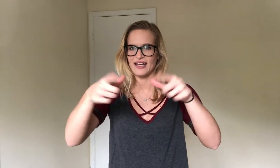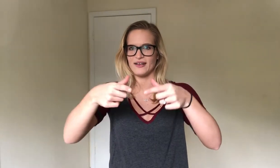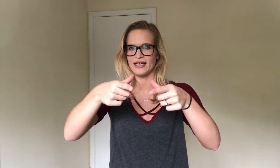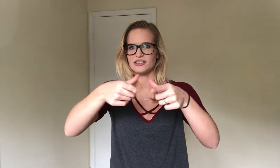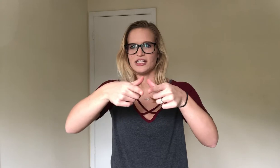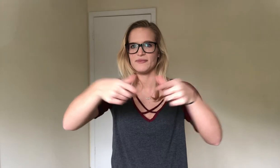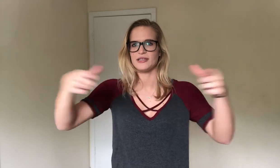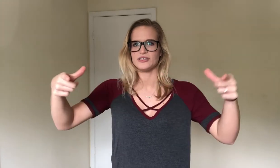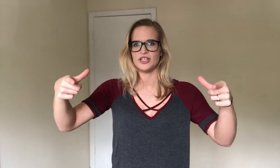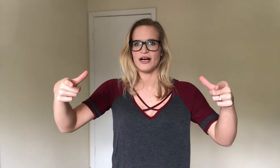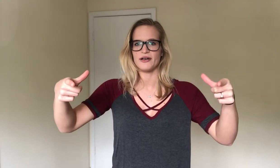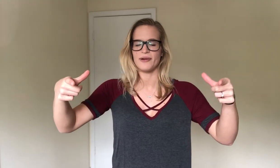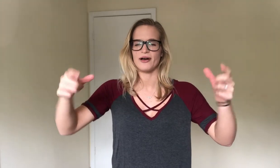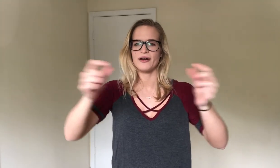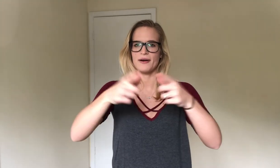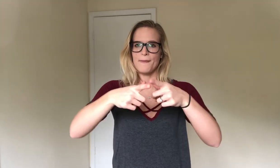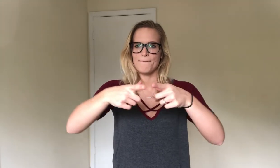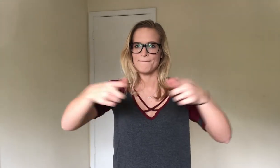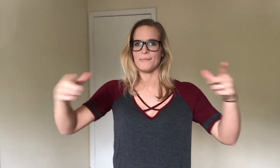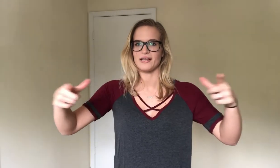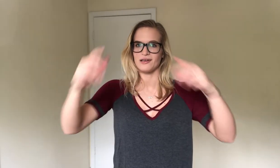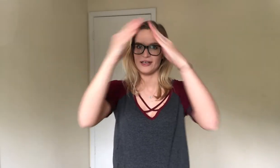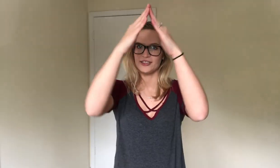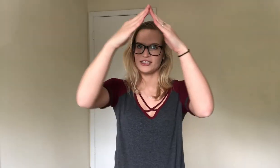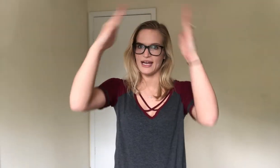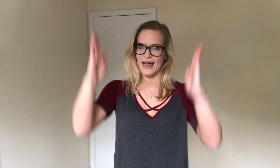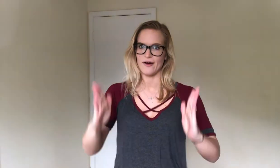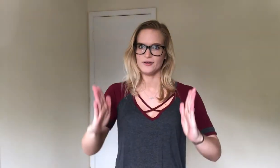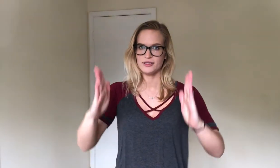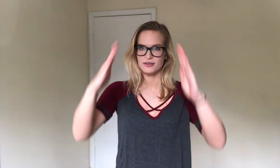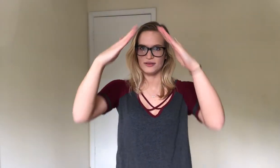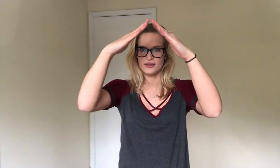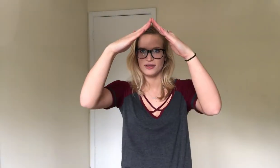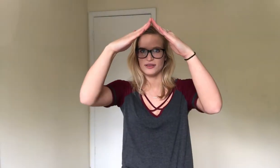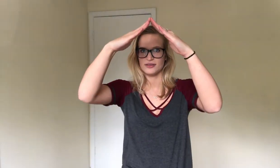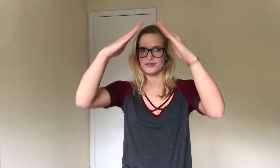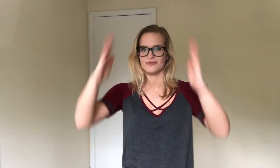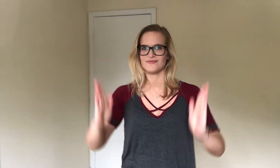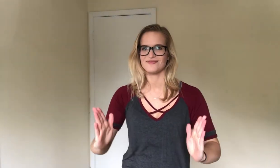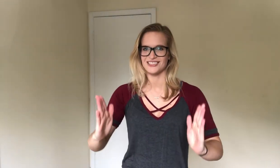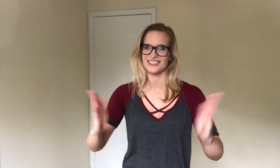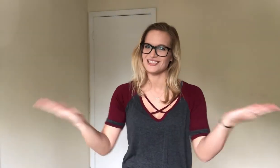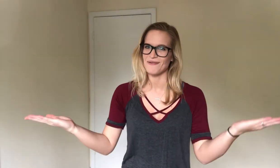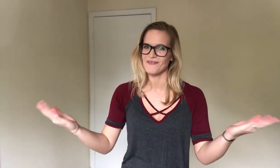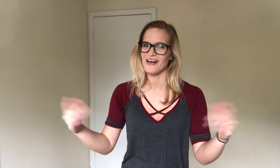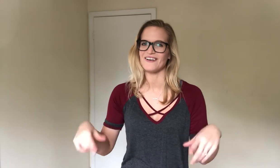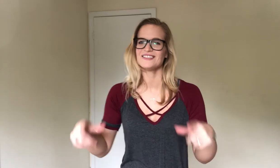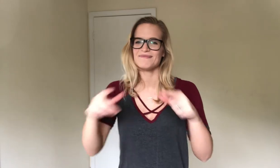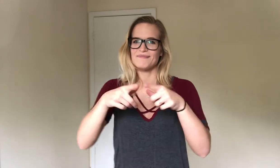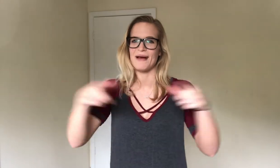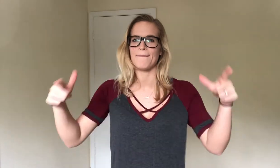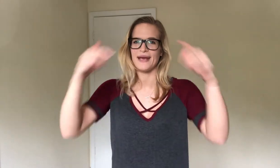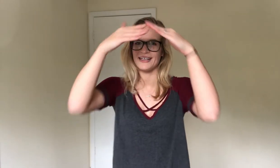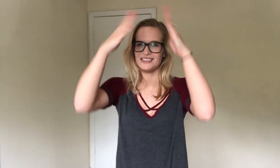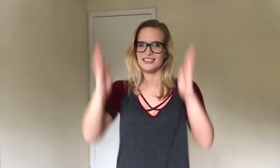L handshape. And draw it apart. My large house. So just the shape of a house. My mansion.